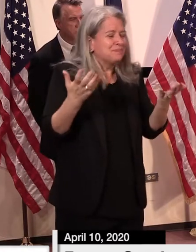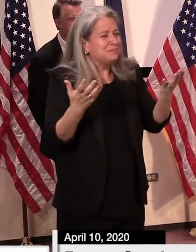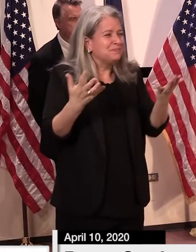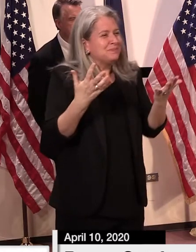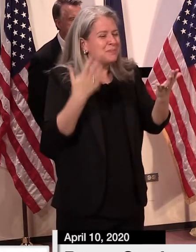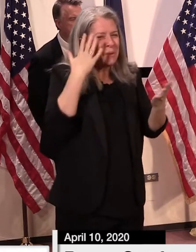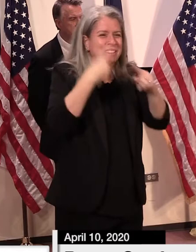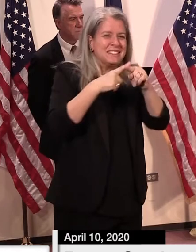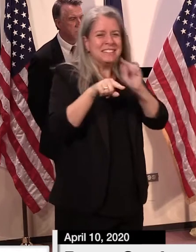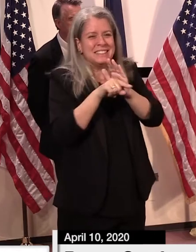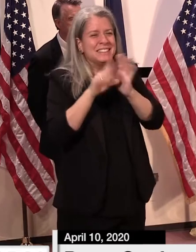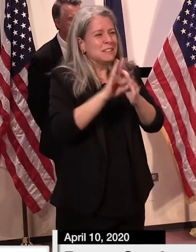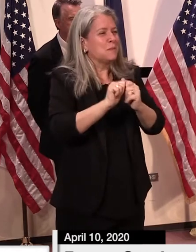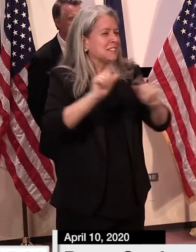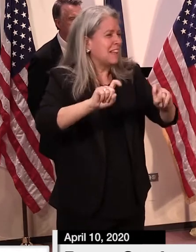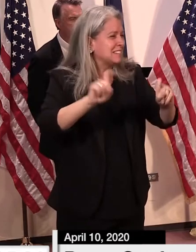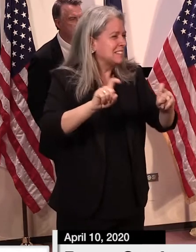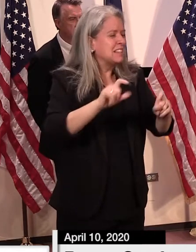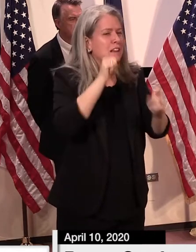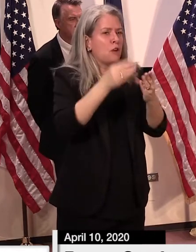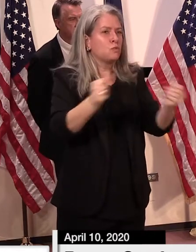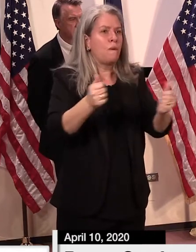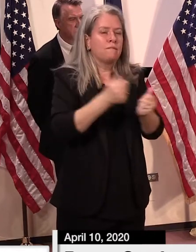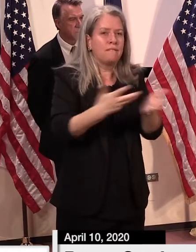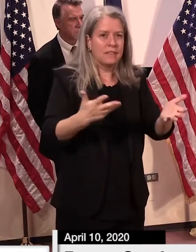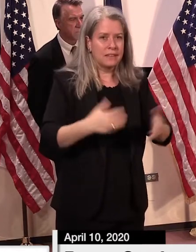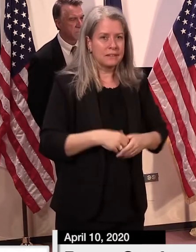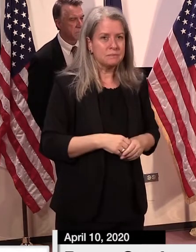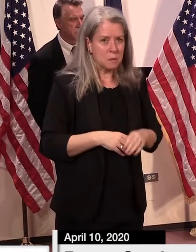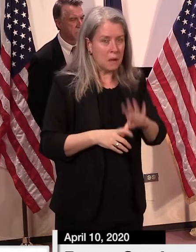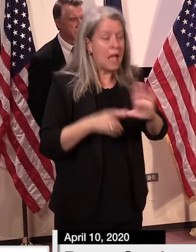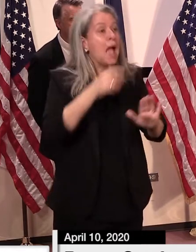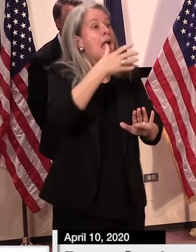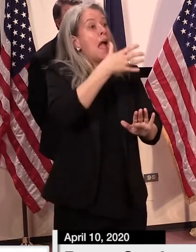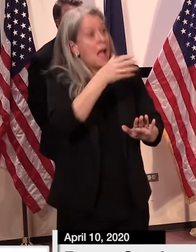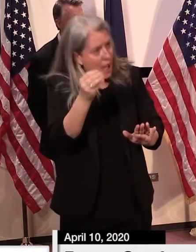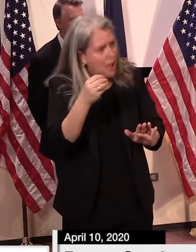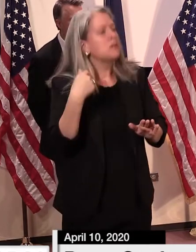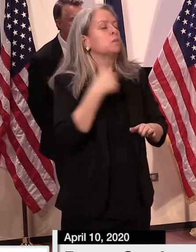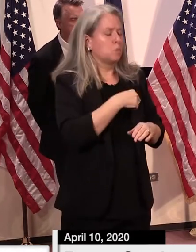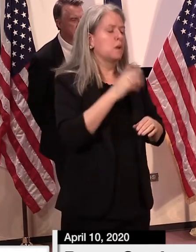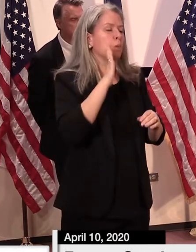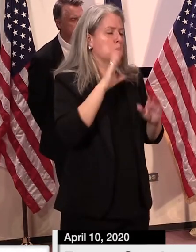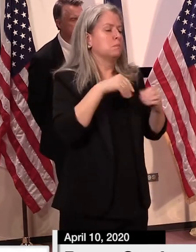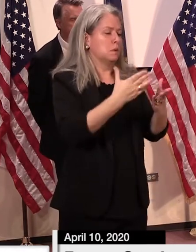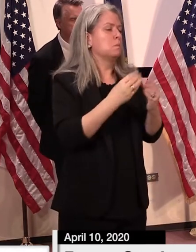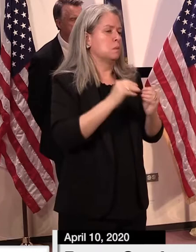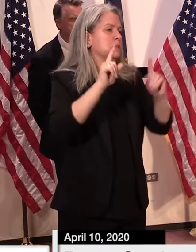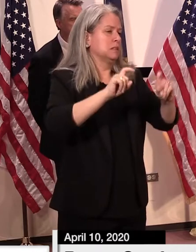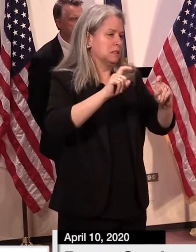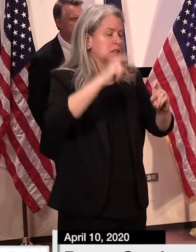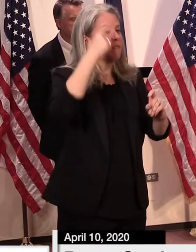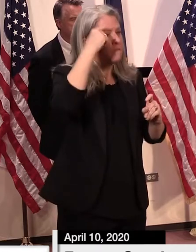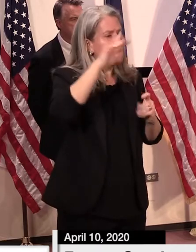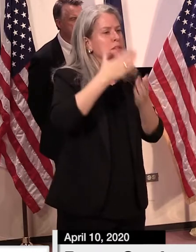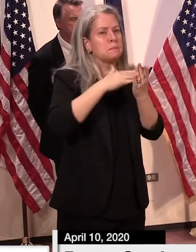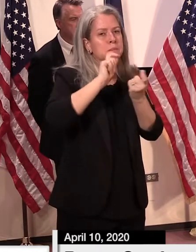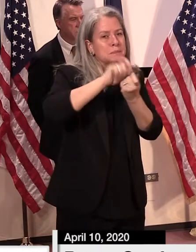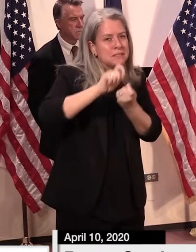broadened our approach to testing in the last few days to include universal testing for the following